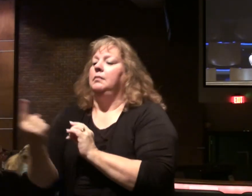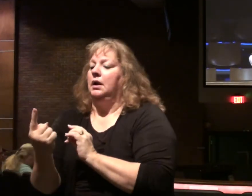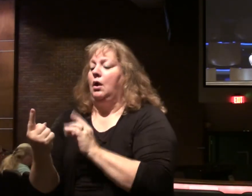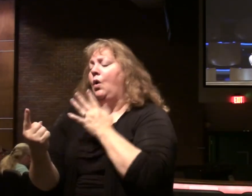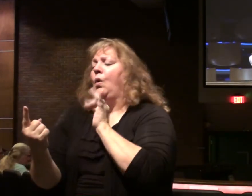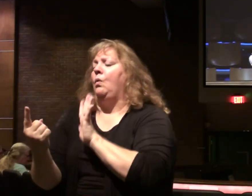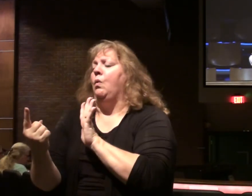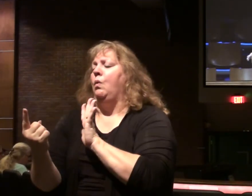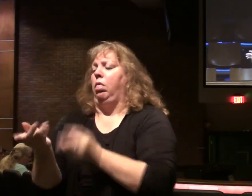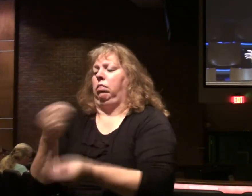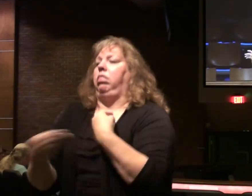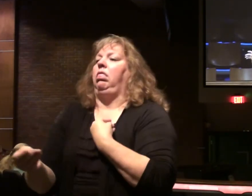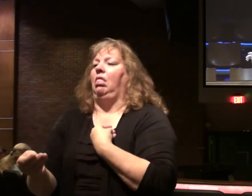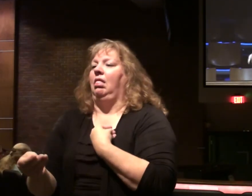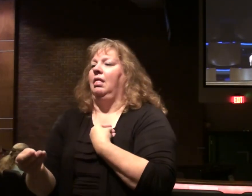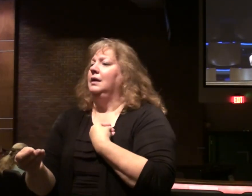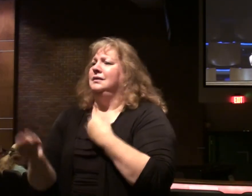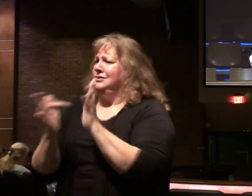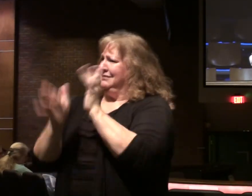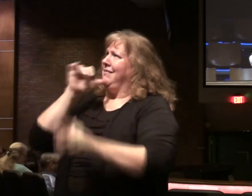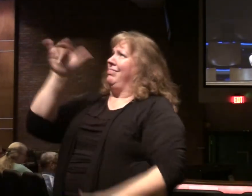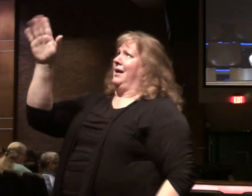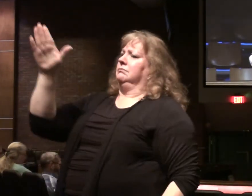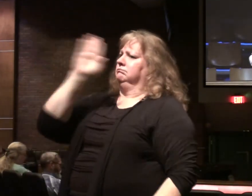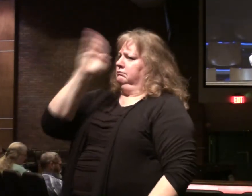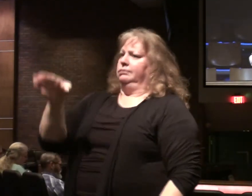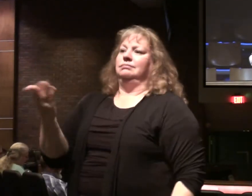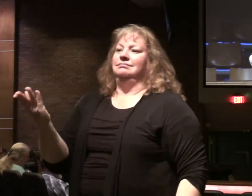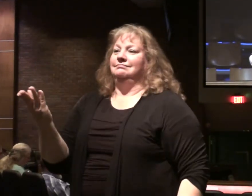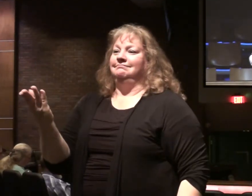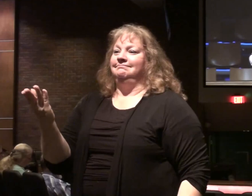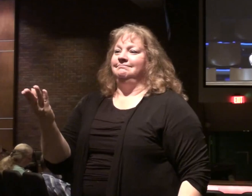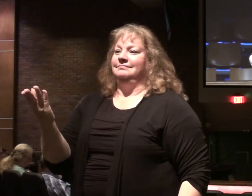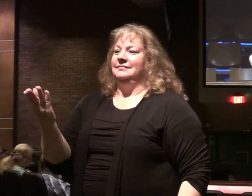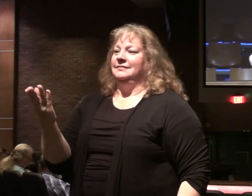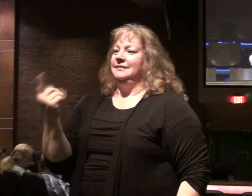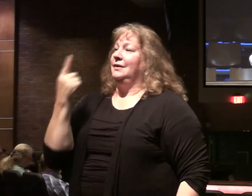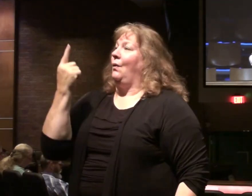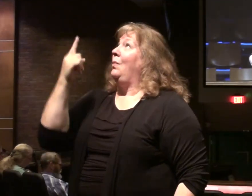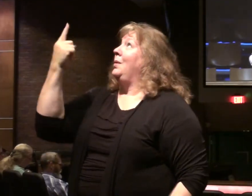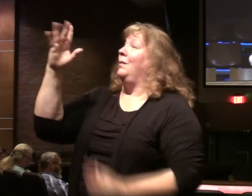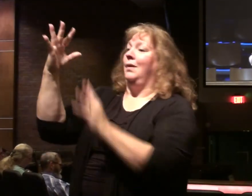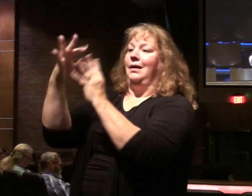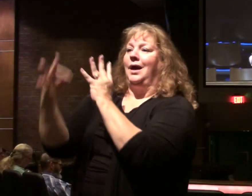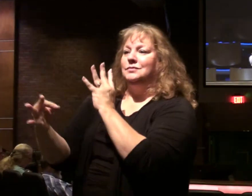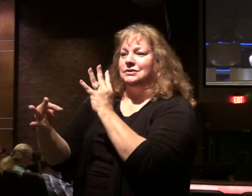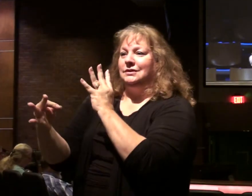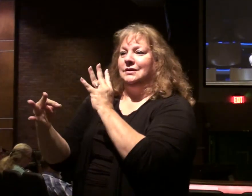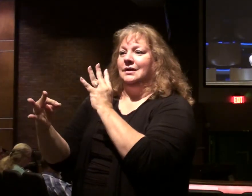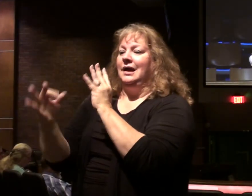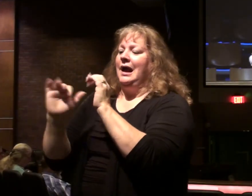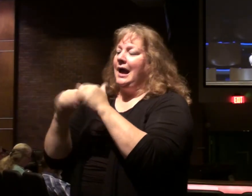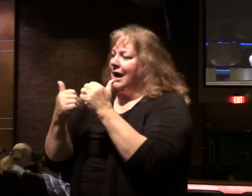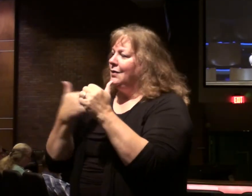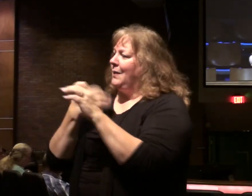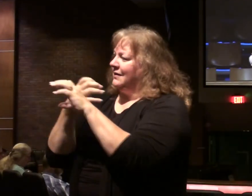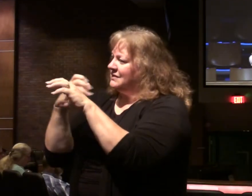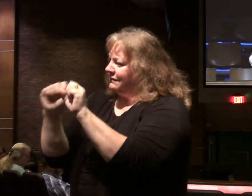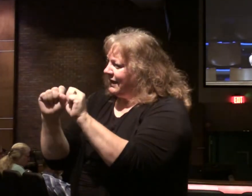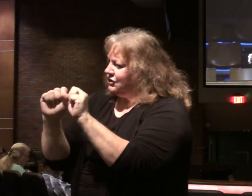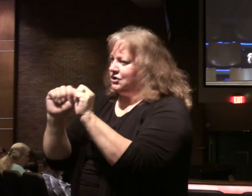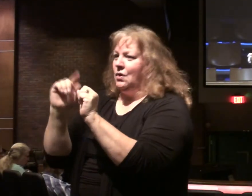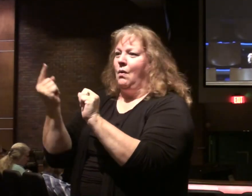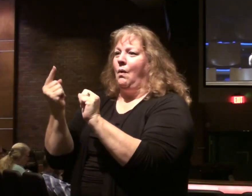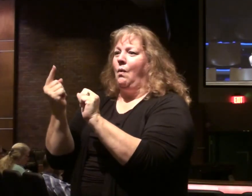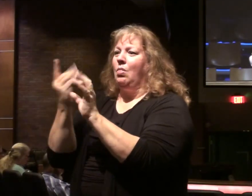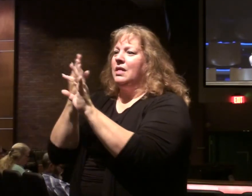If follow me, it's the only wise option. It's the only way to have salvation, the only way to